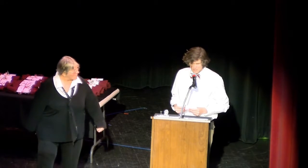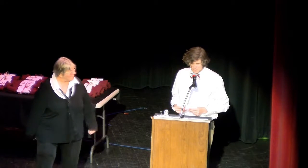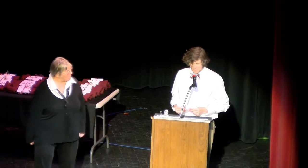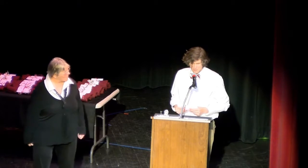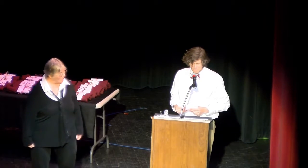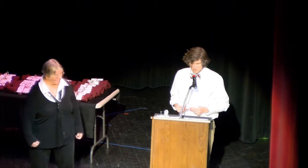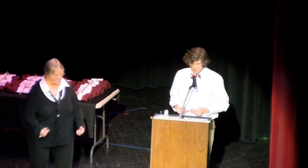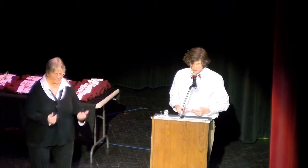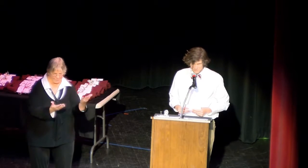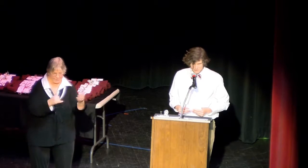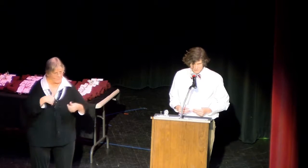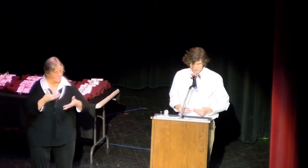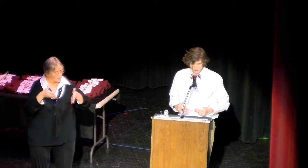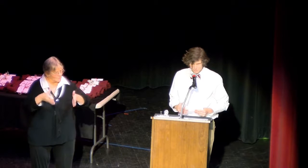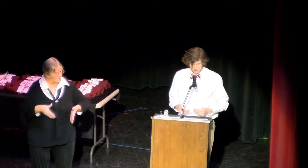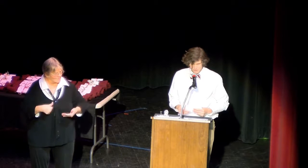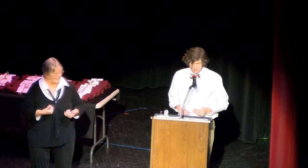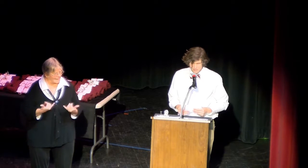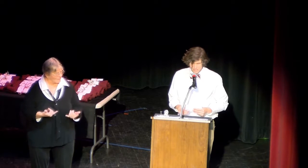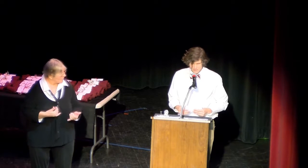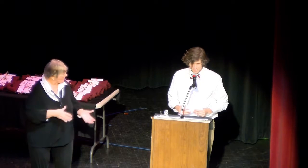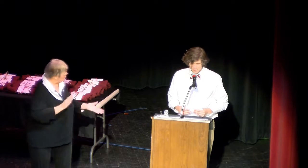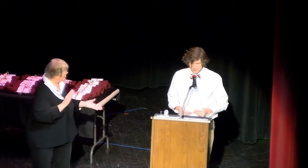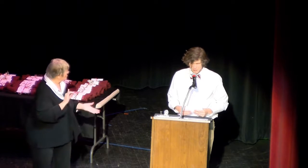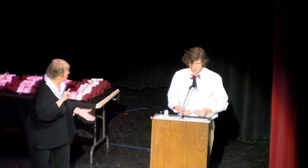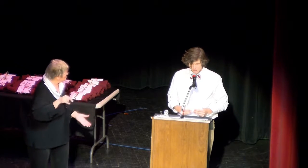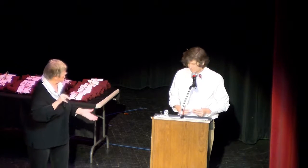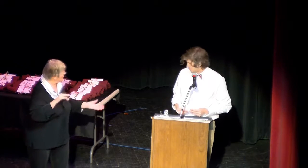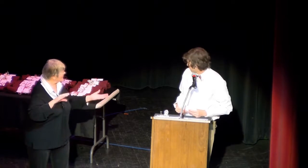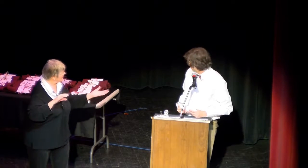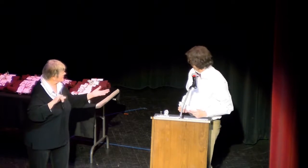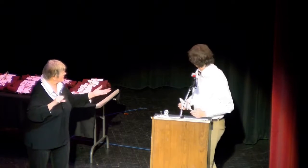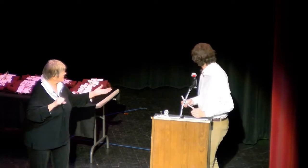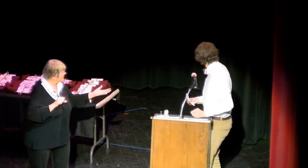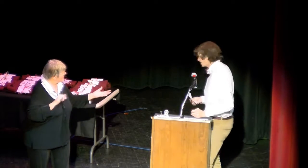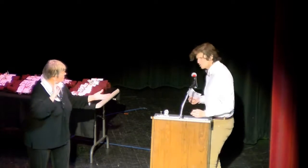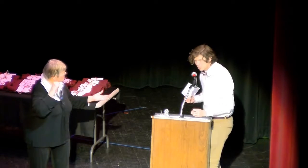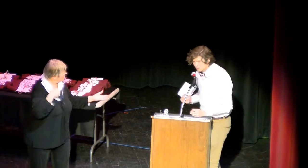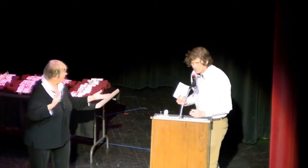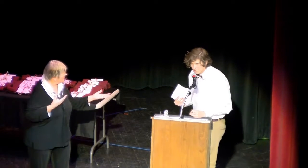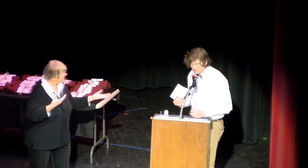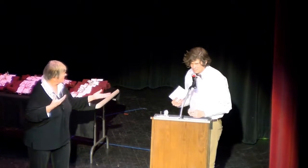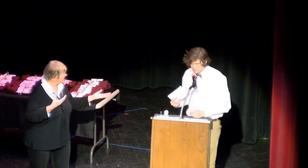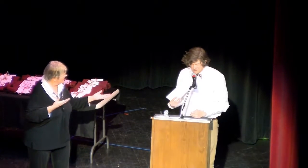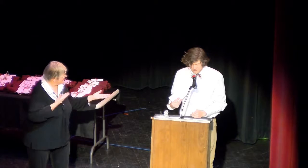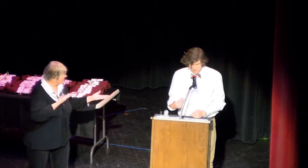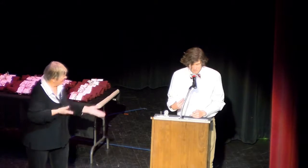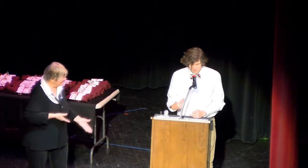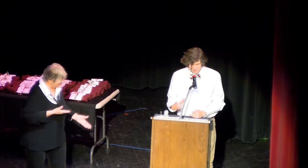But she's our beloved interpreter, Janice Carlall. She'll be